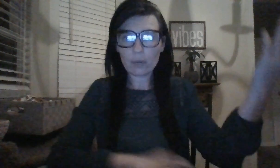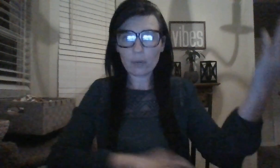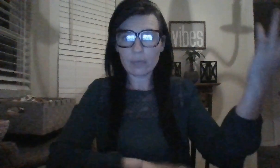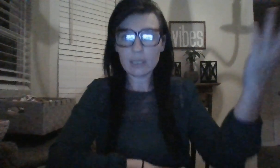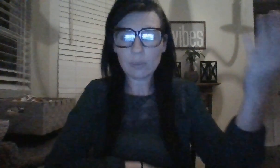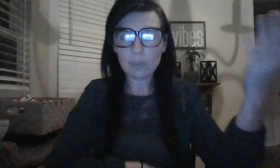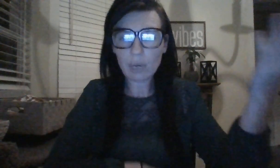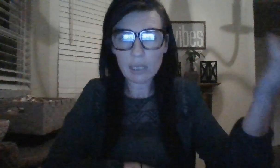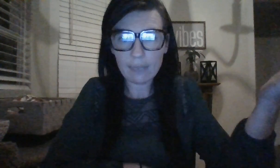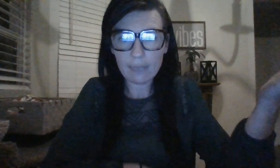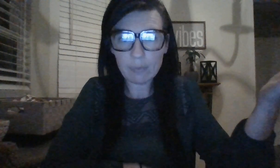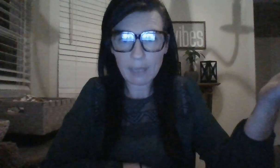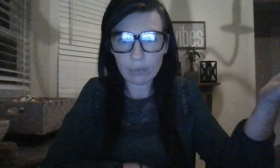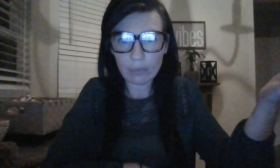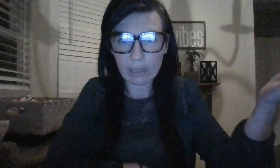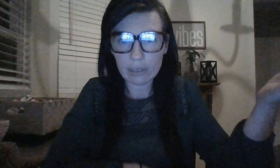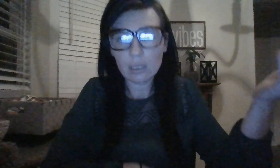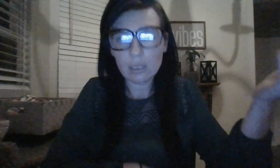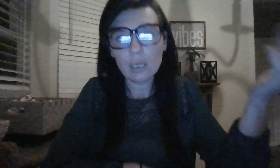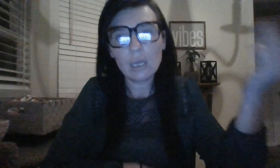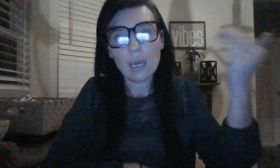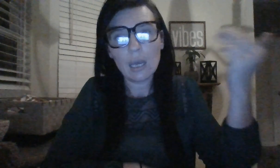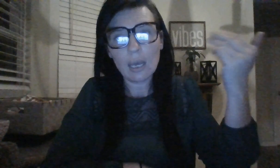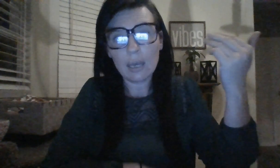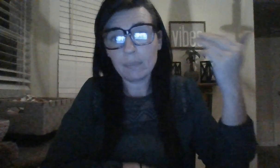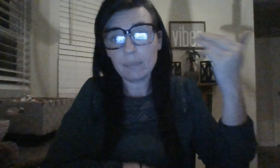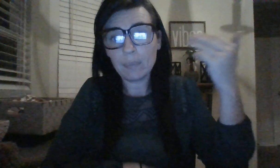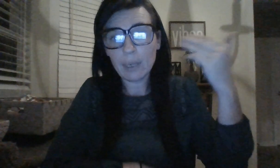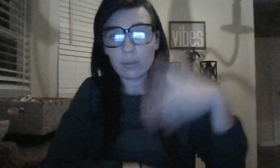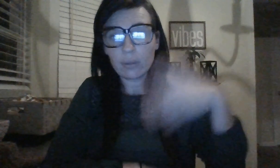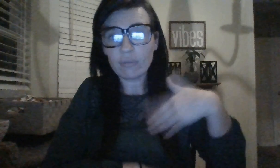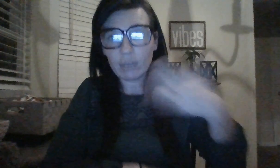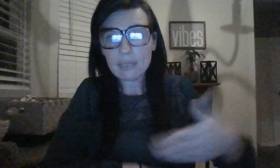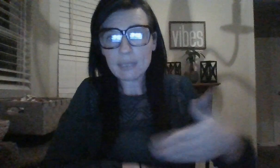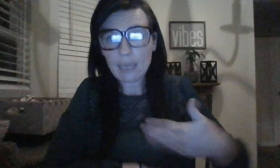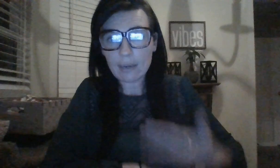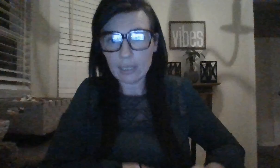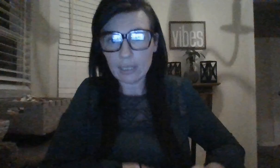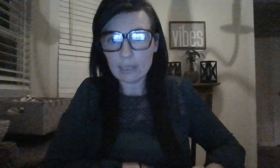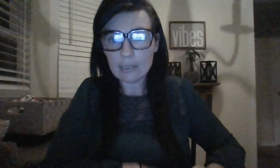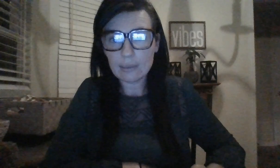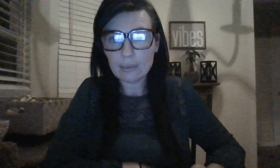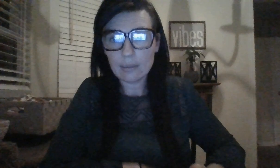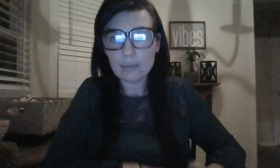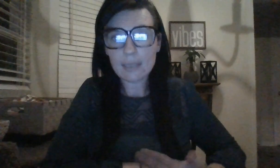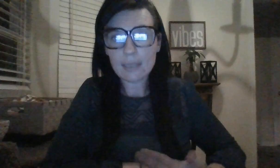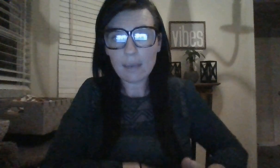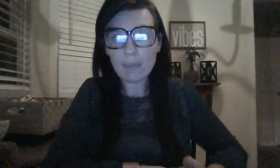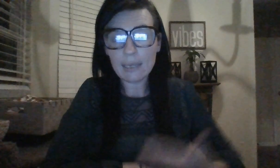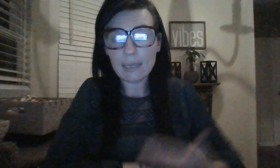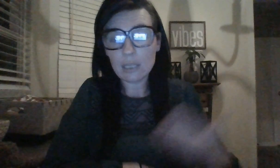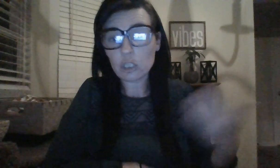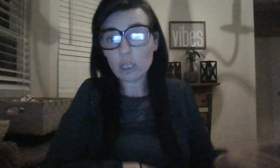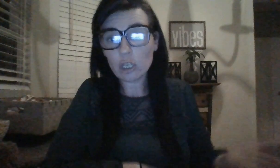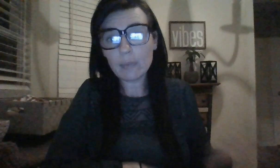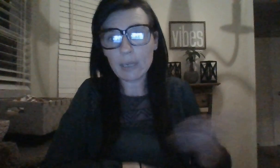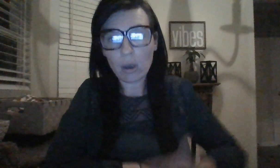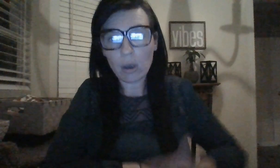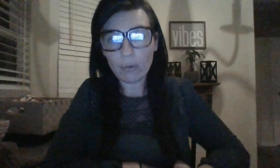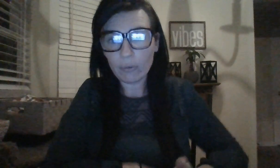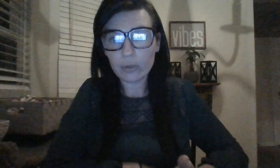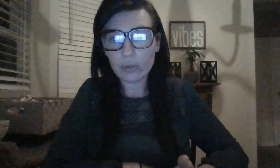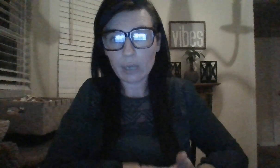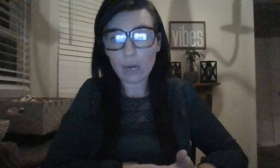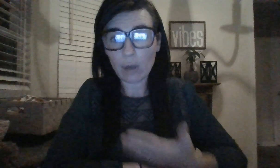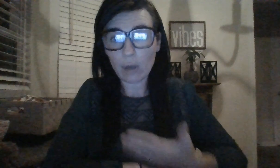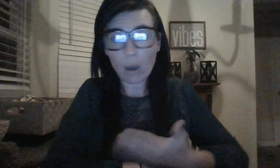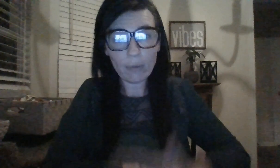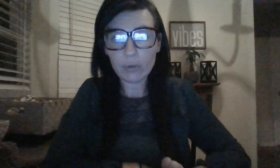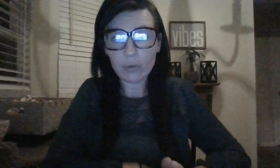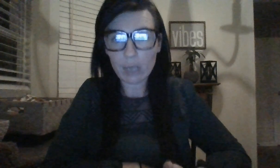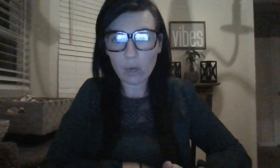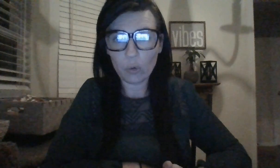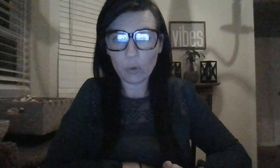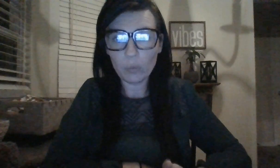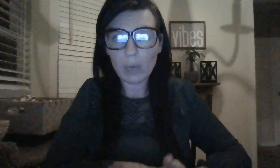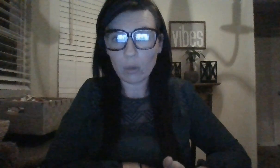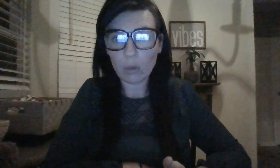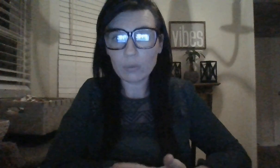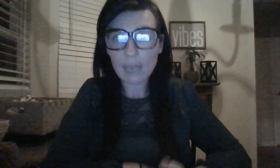on this. They're probably not even paying rent. But on the flip side of this, somebody that should have been offered or offered a home a long